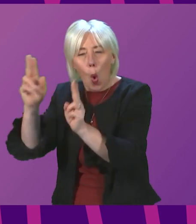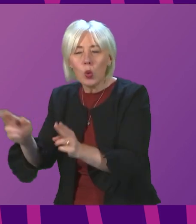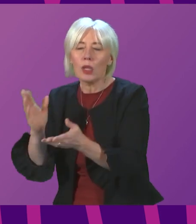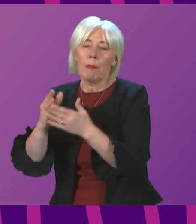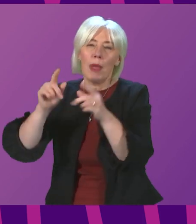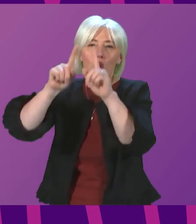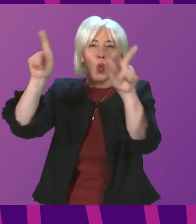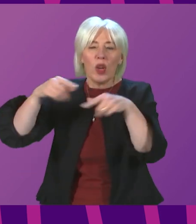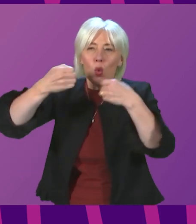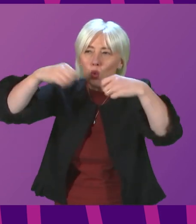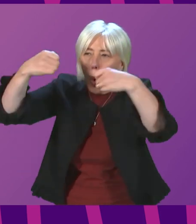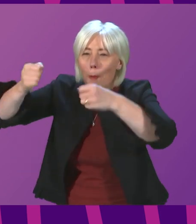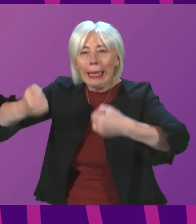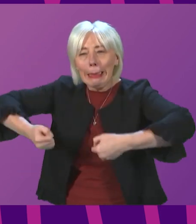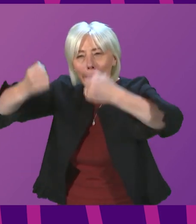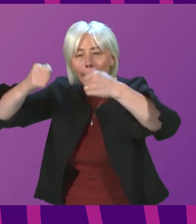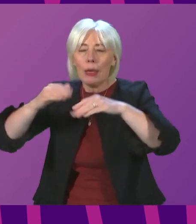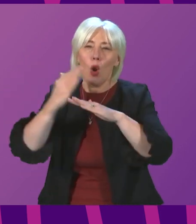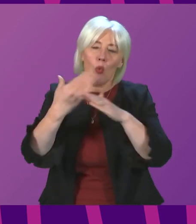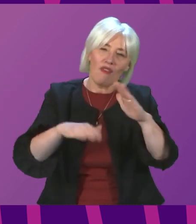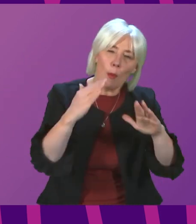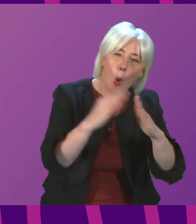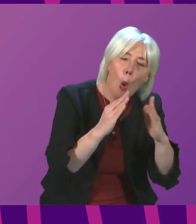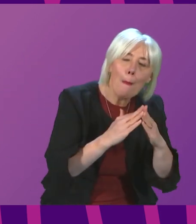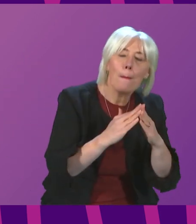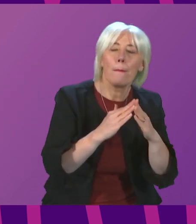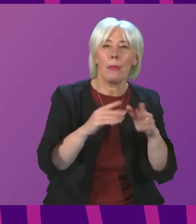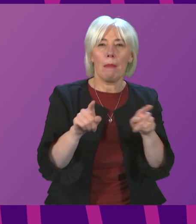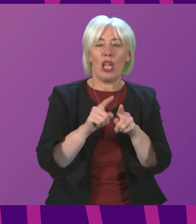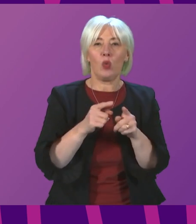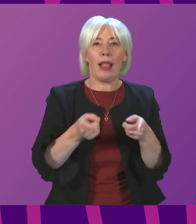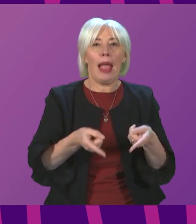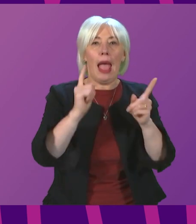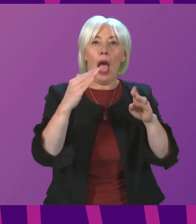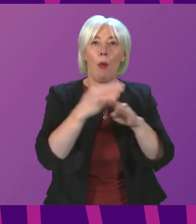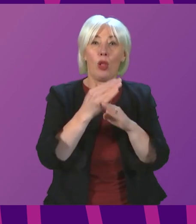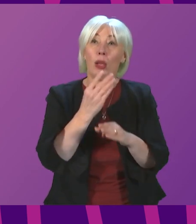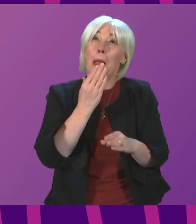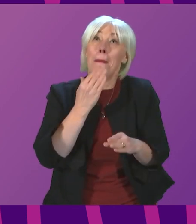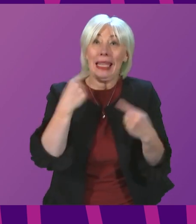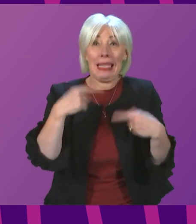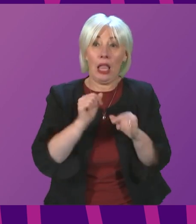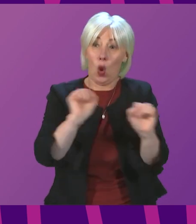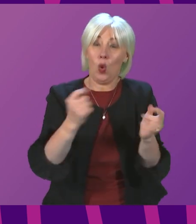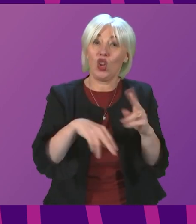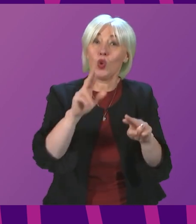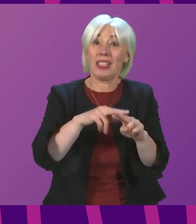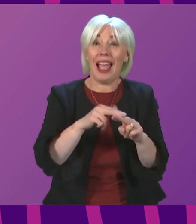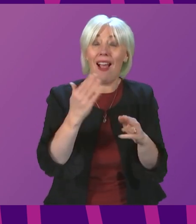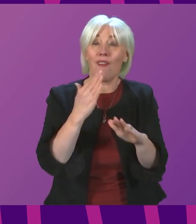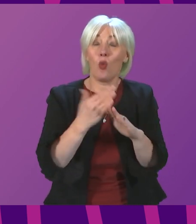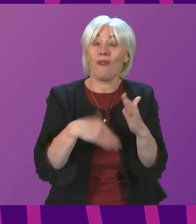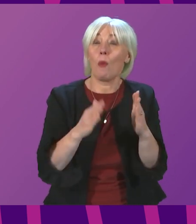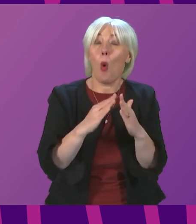from home whenever possible. And to employers, I would say again, please enable your workers to work from home whenever practical.